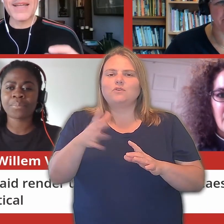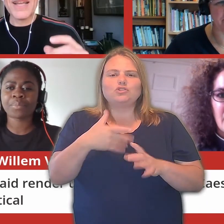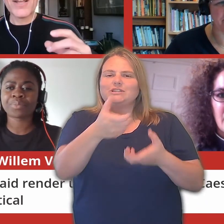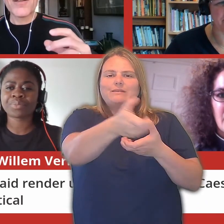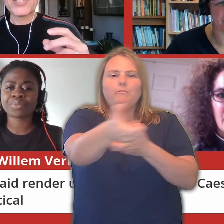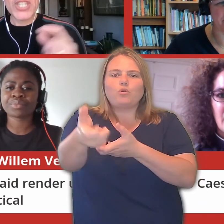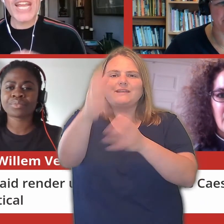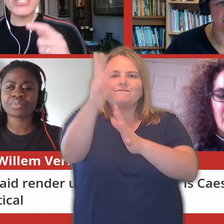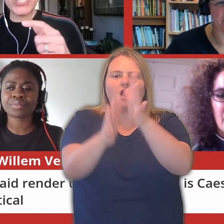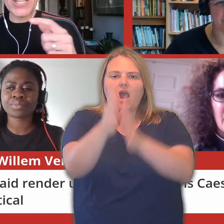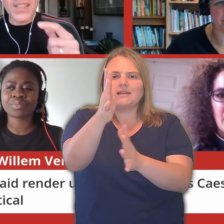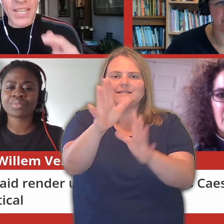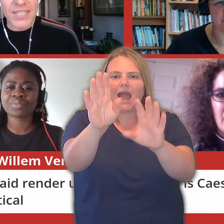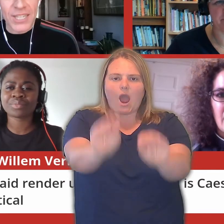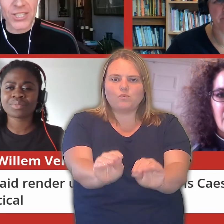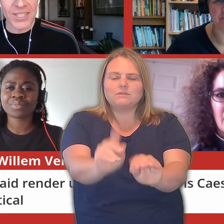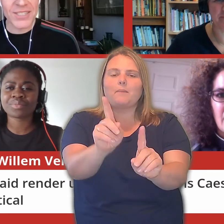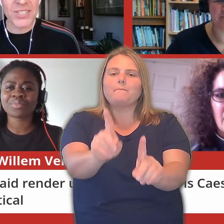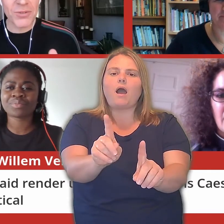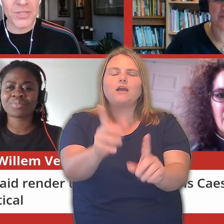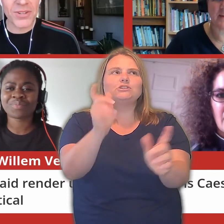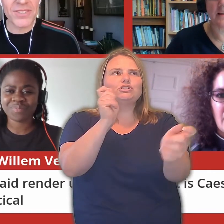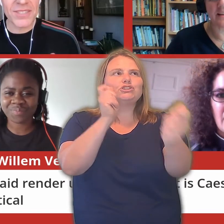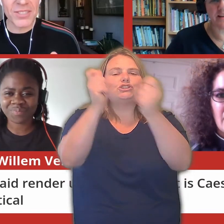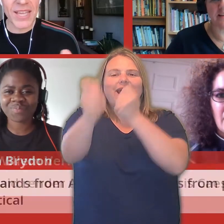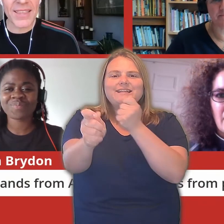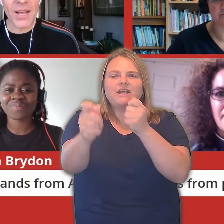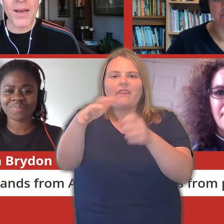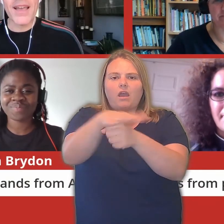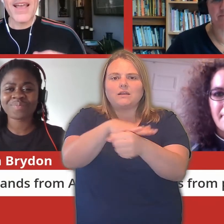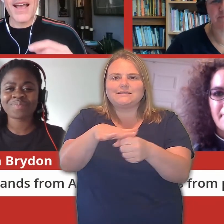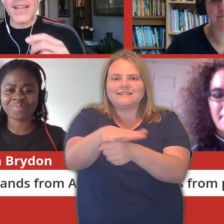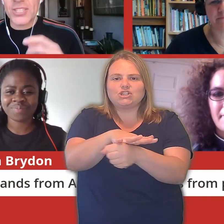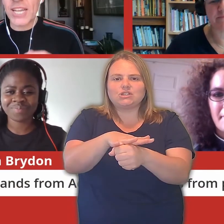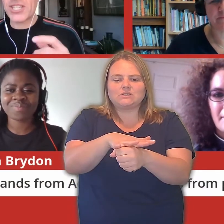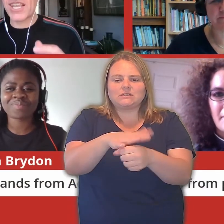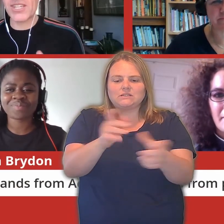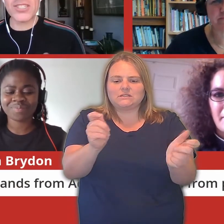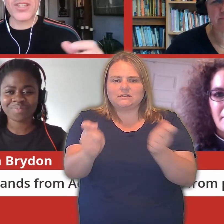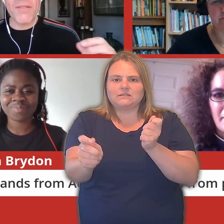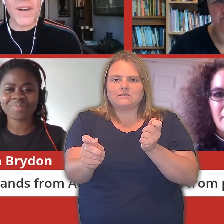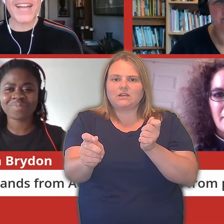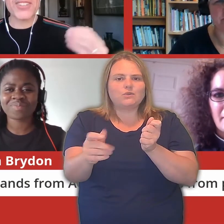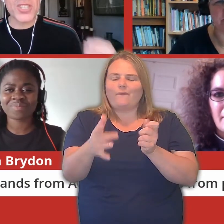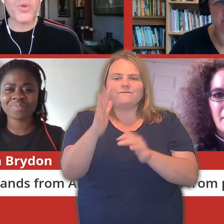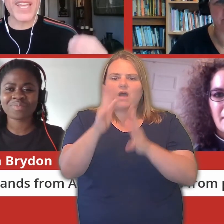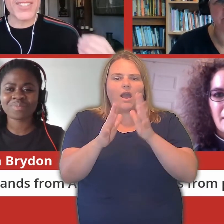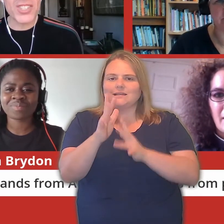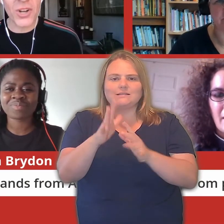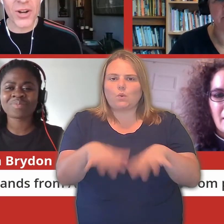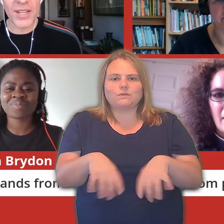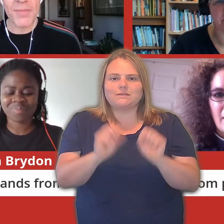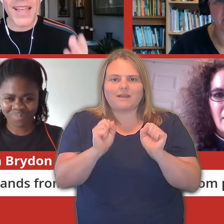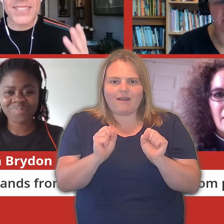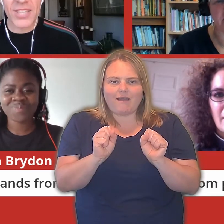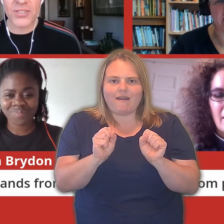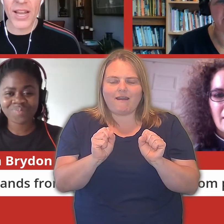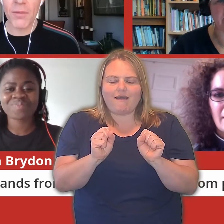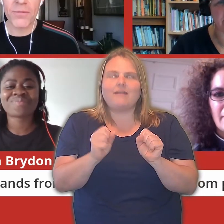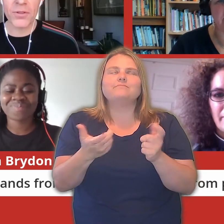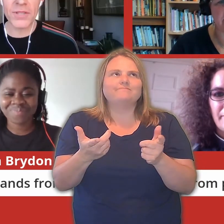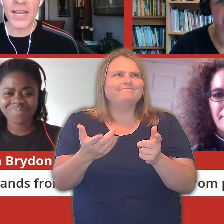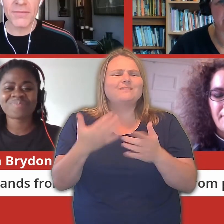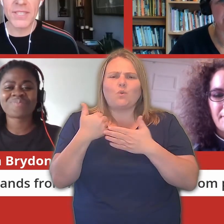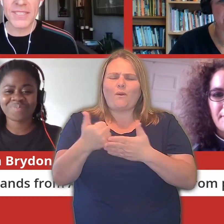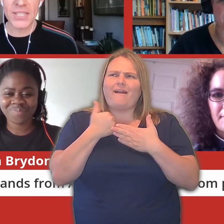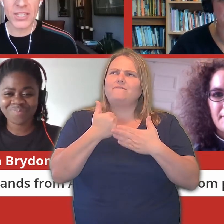changing the conditions, as you were sort of saying, Thelma, changing the conditions so that fires don't get started. I mean, that's such